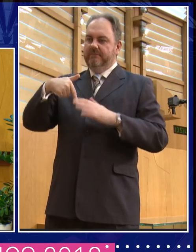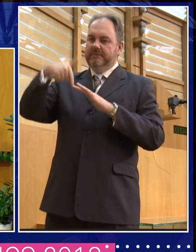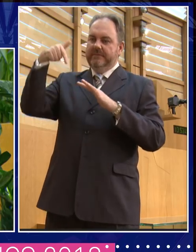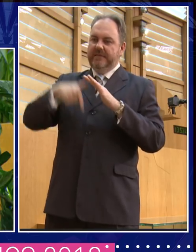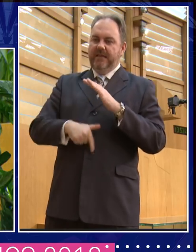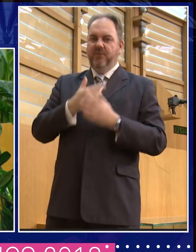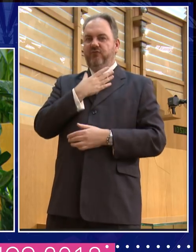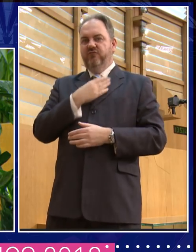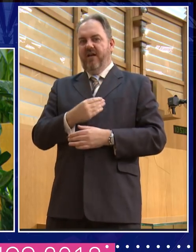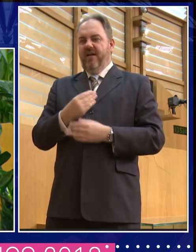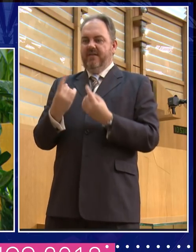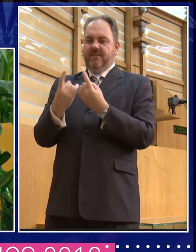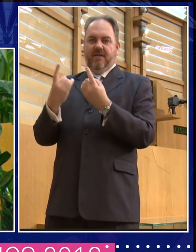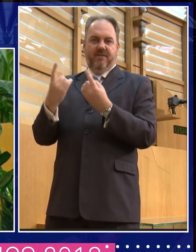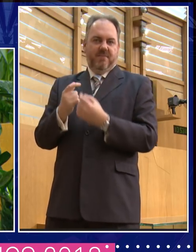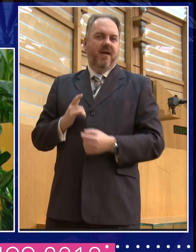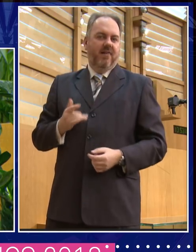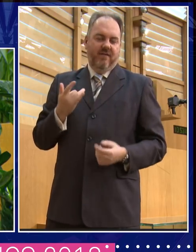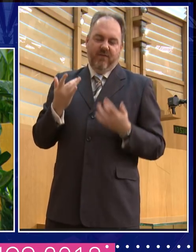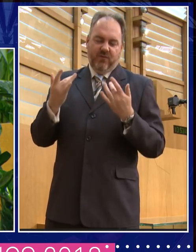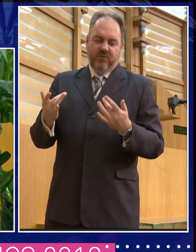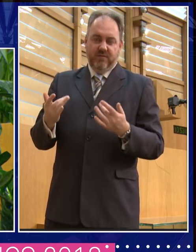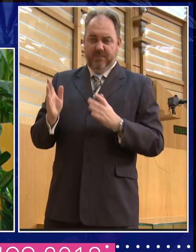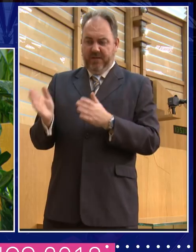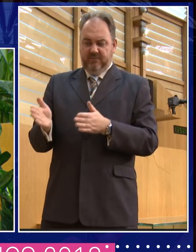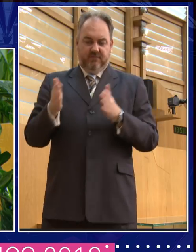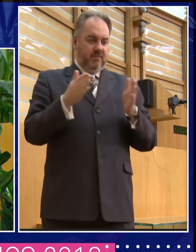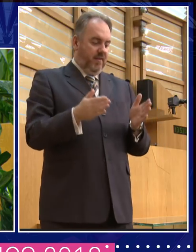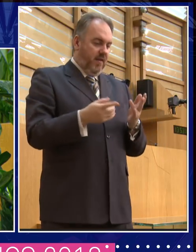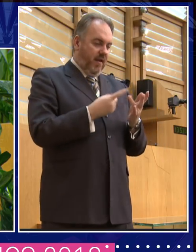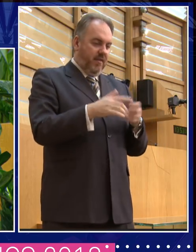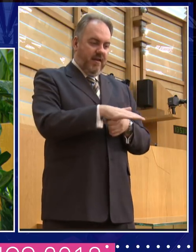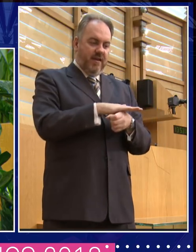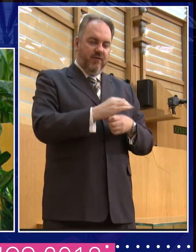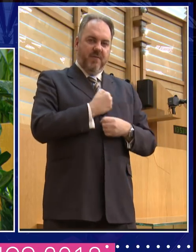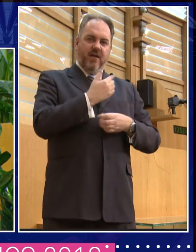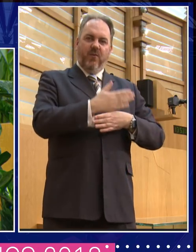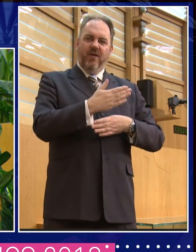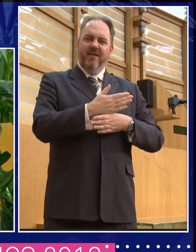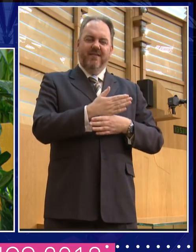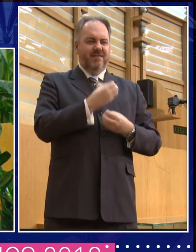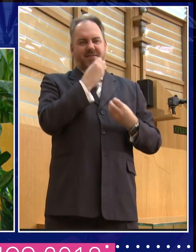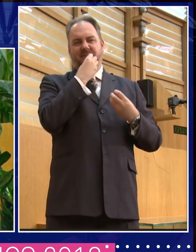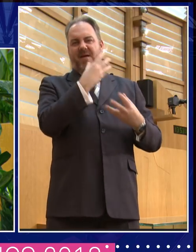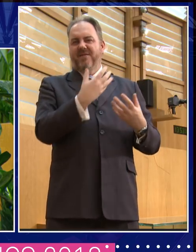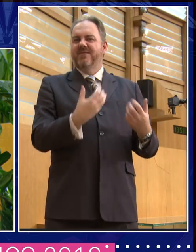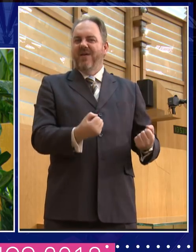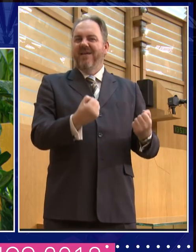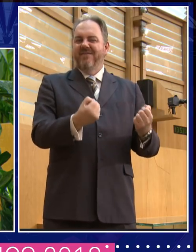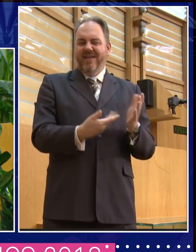And the other, the other bit is kind of, it's a lovely optional extra. And I'm hugely relieved that I